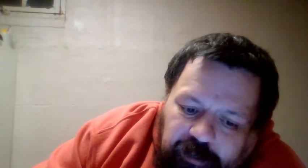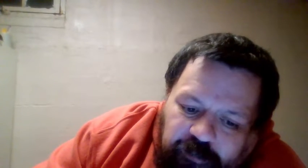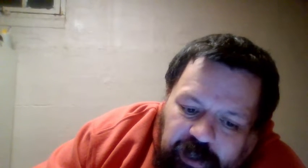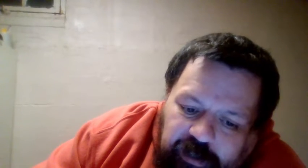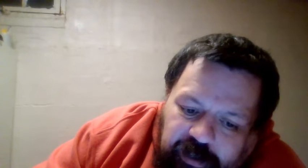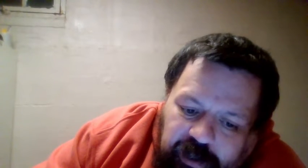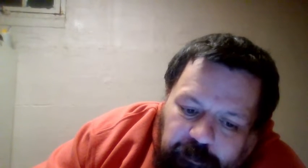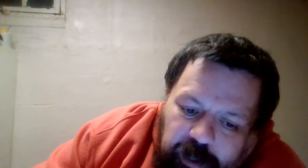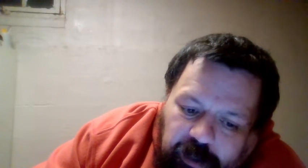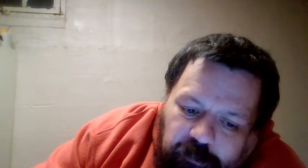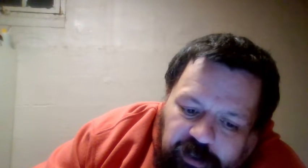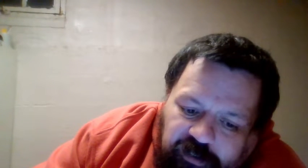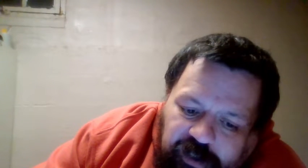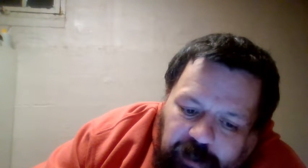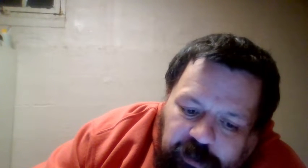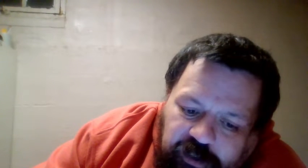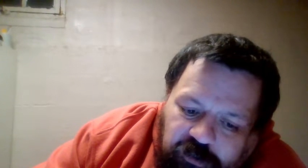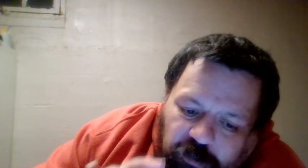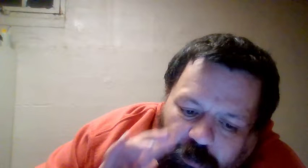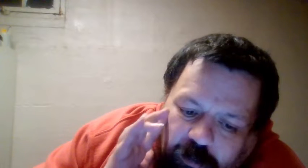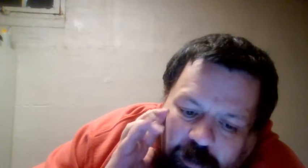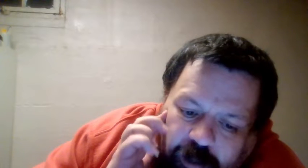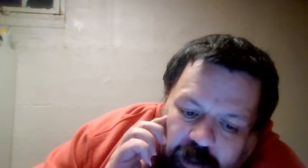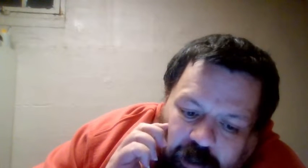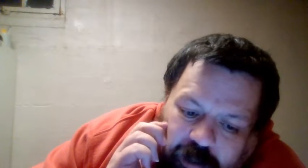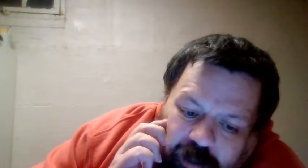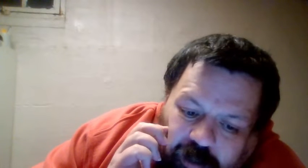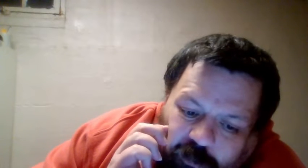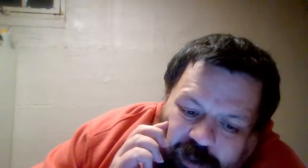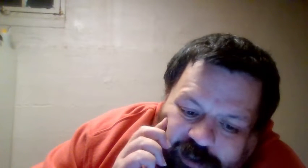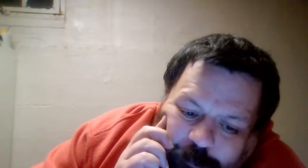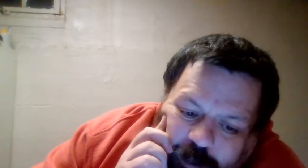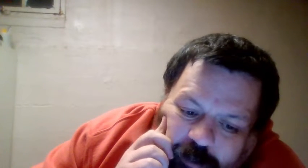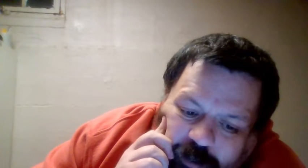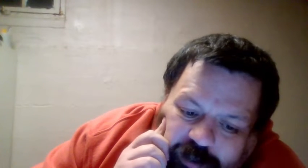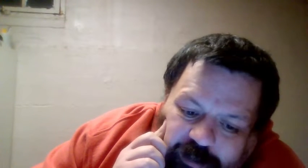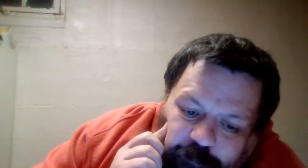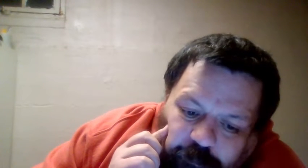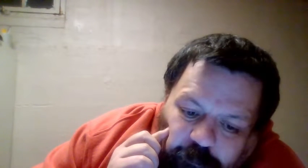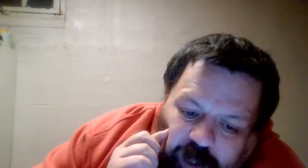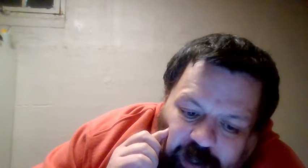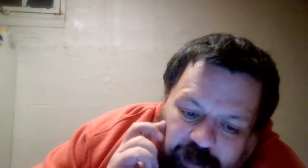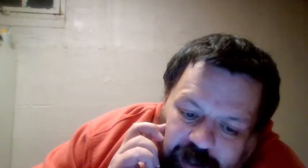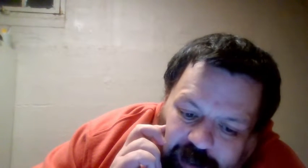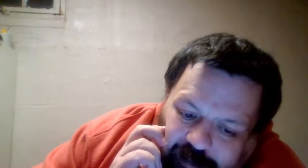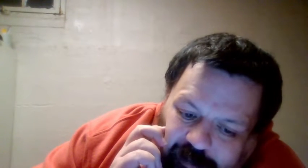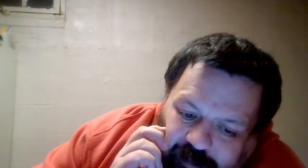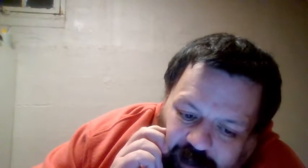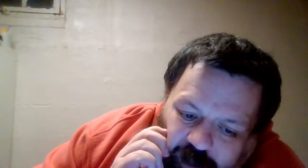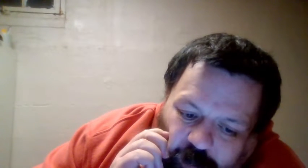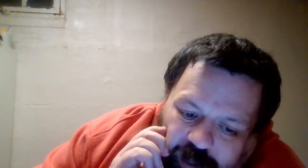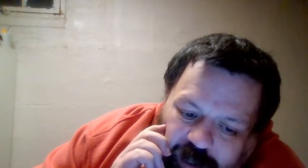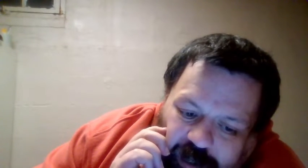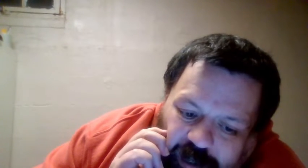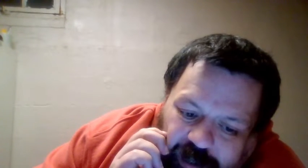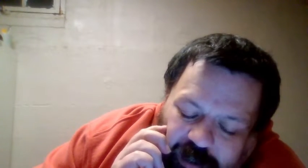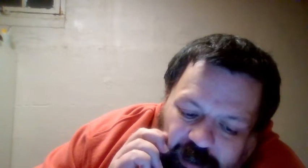they defeated Team Bayley, which is Damage Control. Which, apparently, is Bayley, Dakota Kai, and